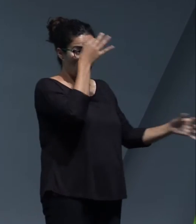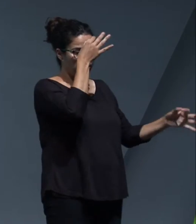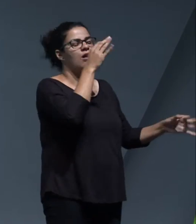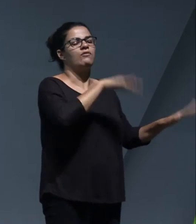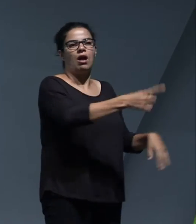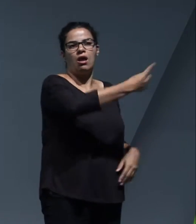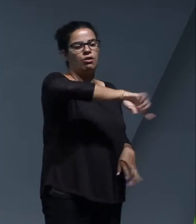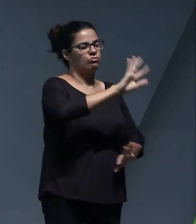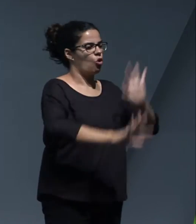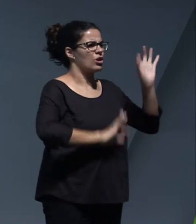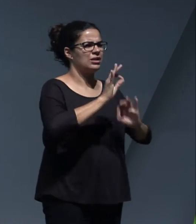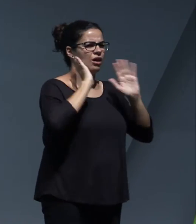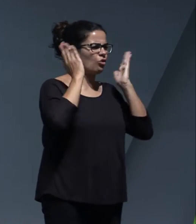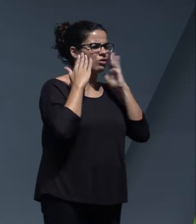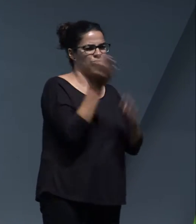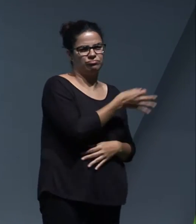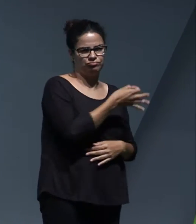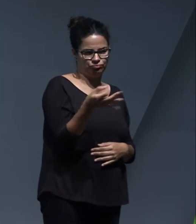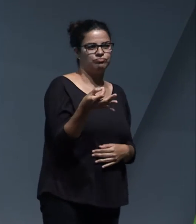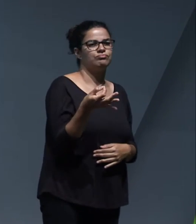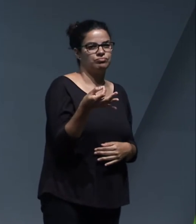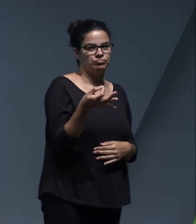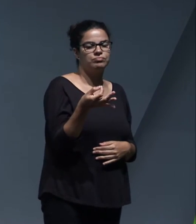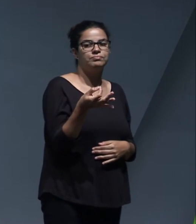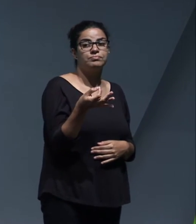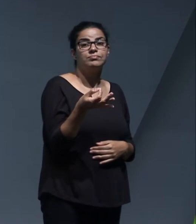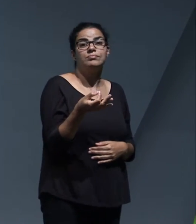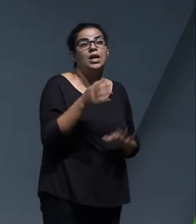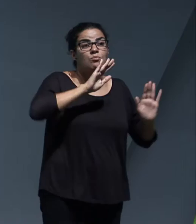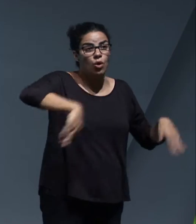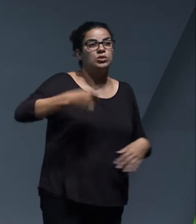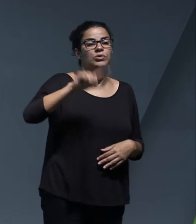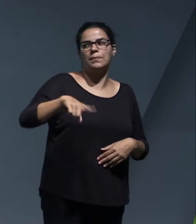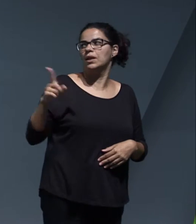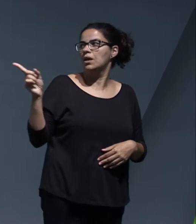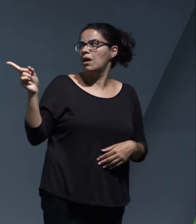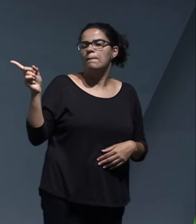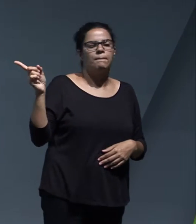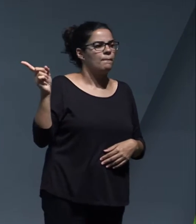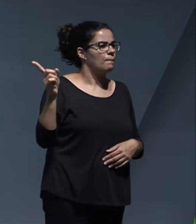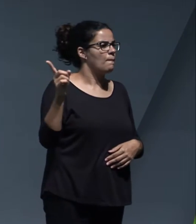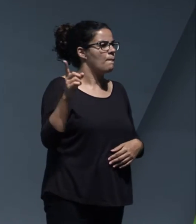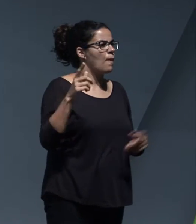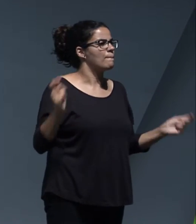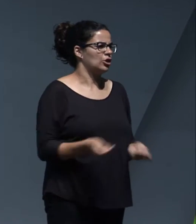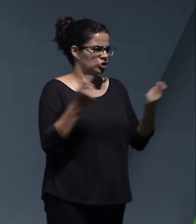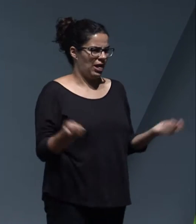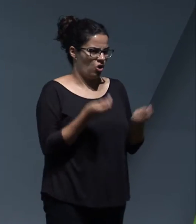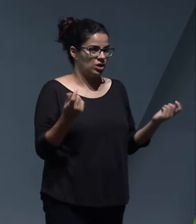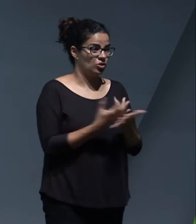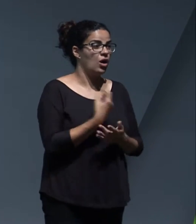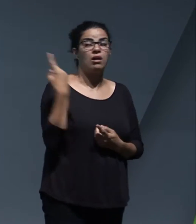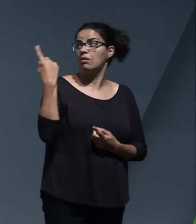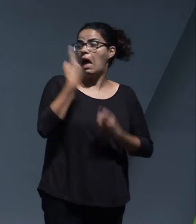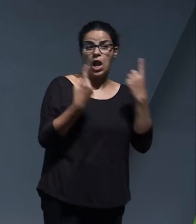who could scrupulously design this conference and I'd like to finish with all our sponsors. We have a sample of them here, but